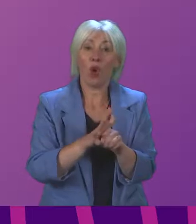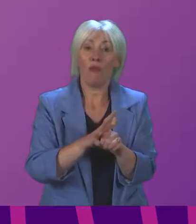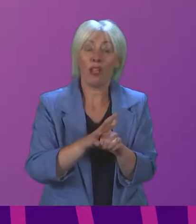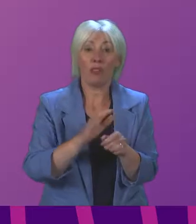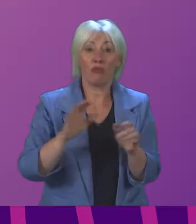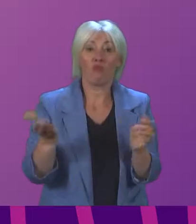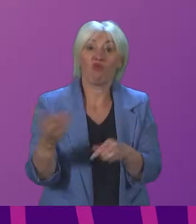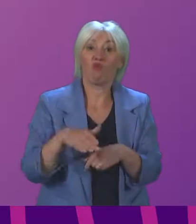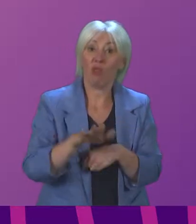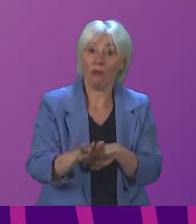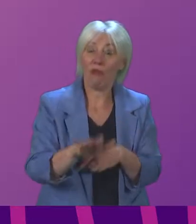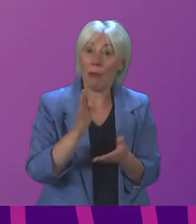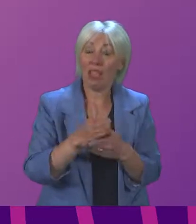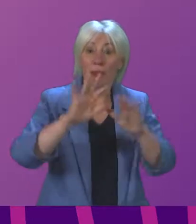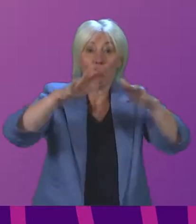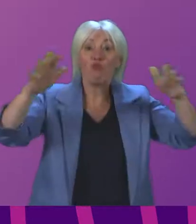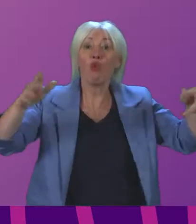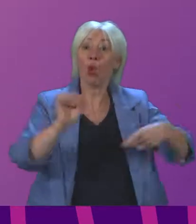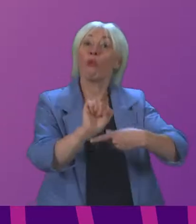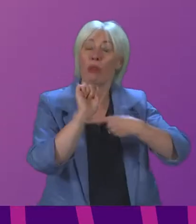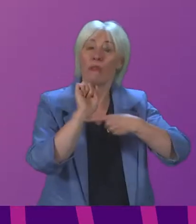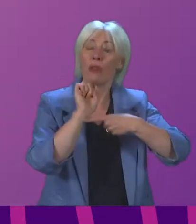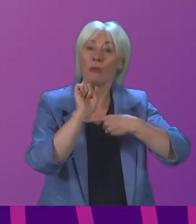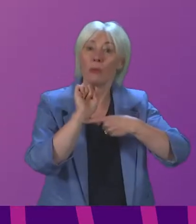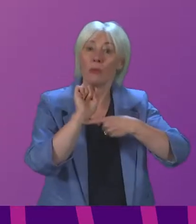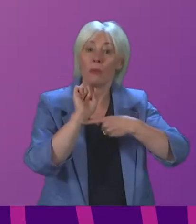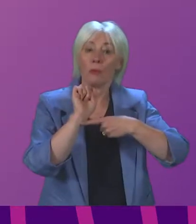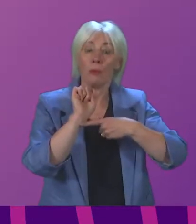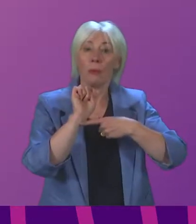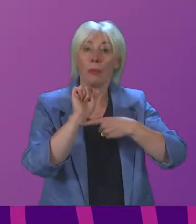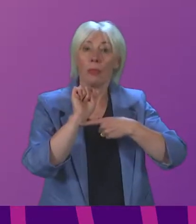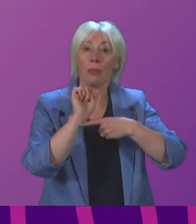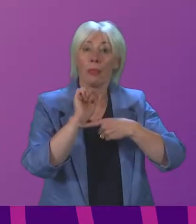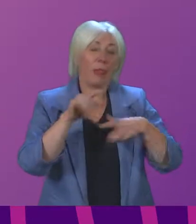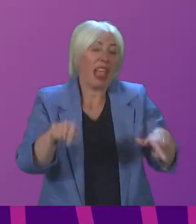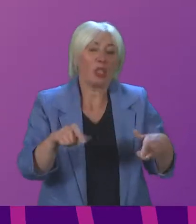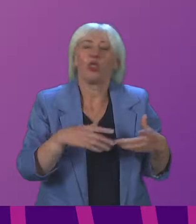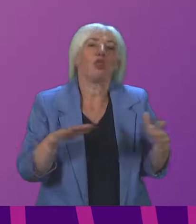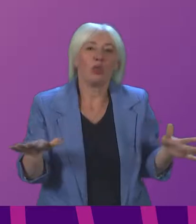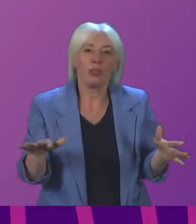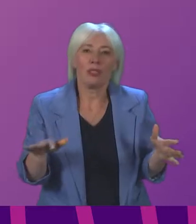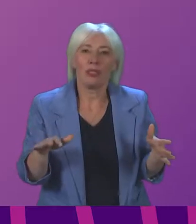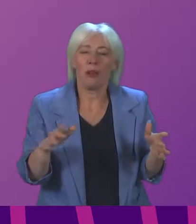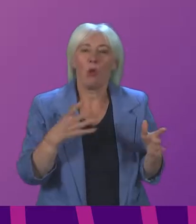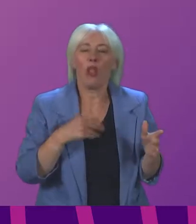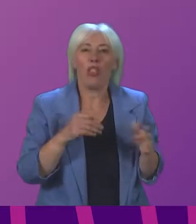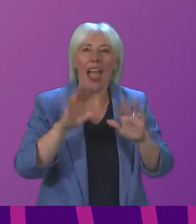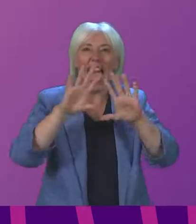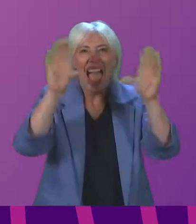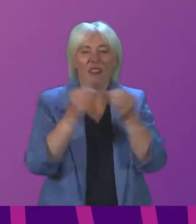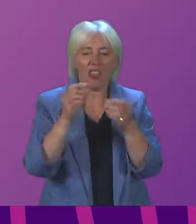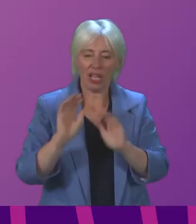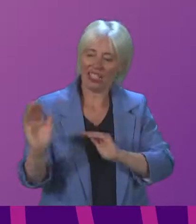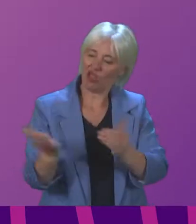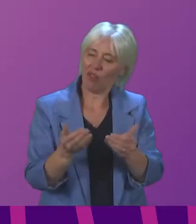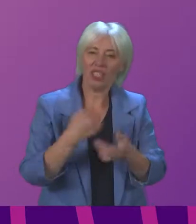-proofed and that should not lead to or reduce or end up with centralised services with